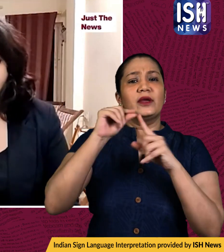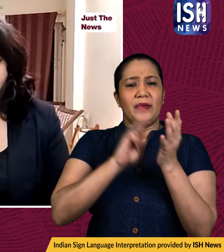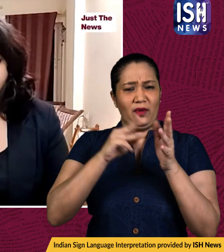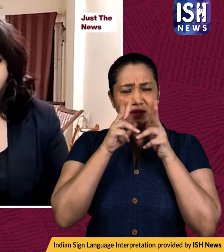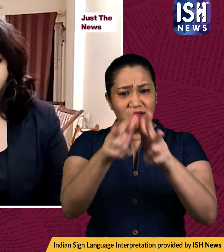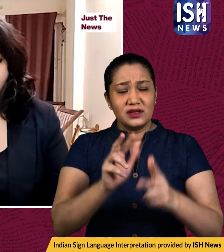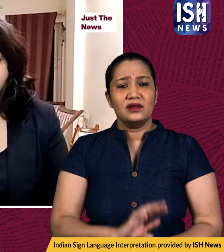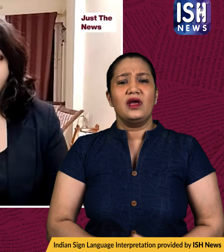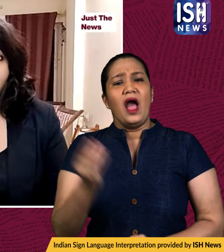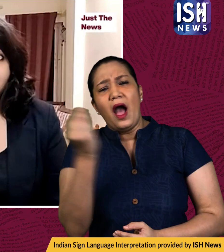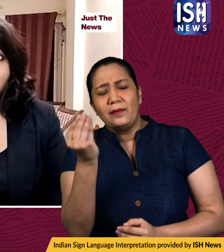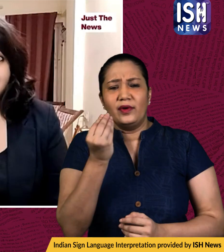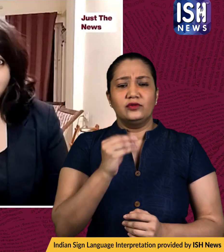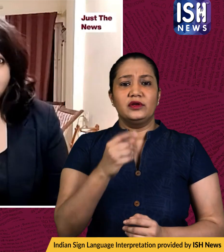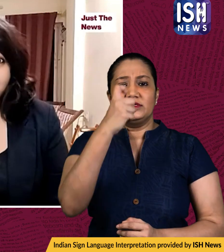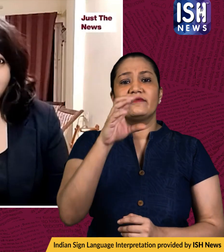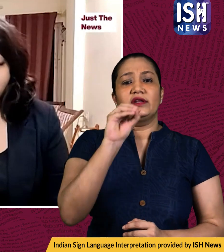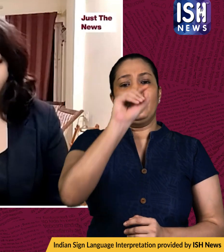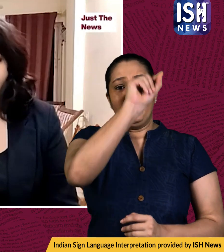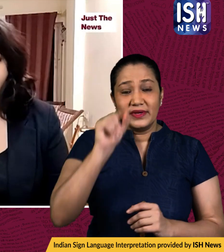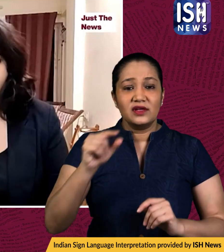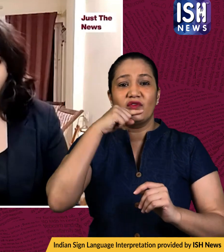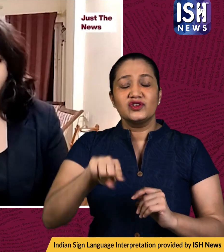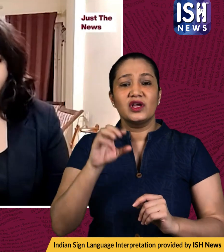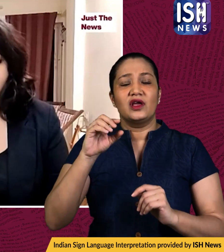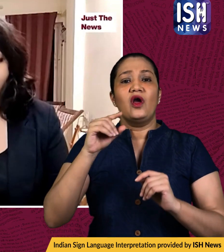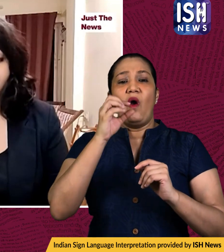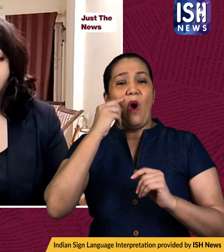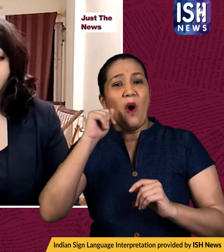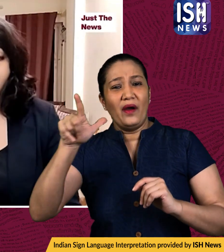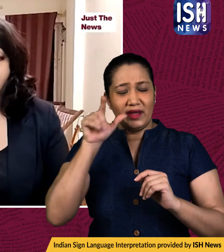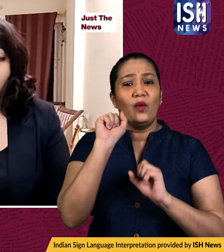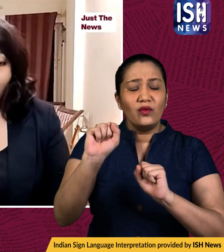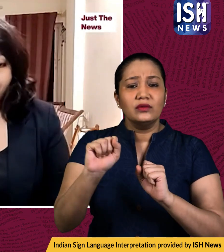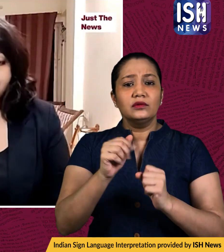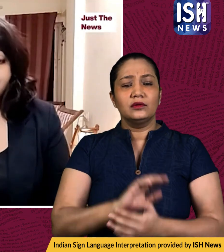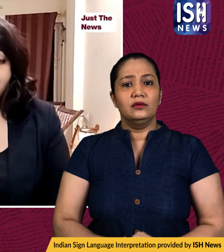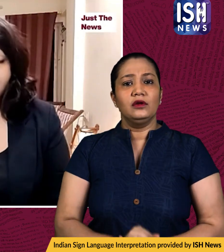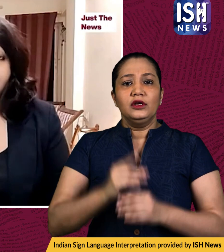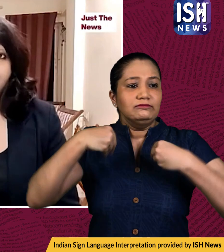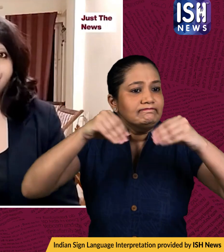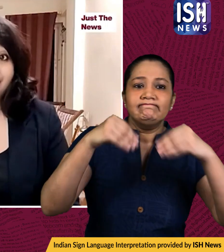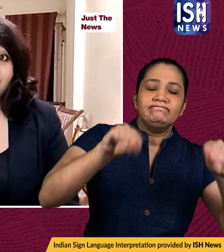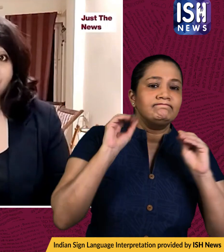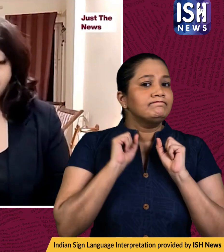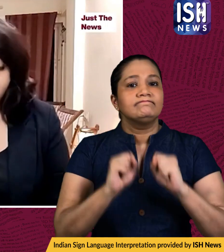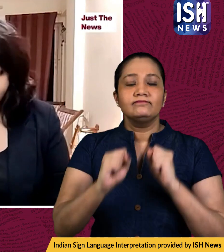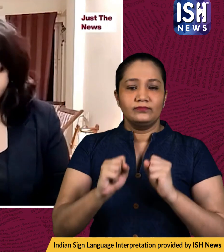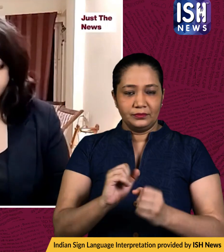about uh that around 70 percent of russian seaborne uh oil was struggling to find buyers